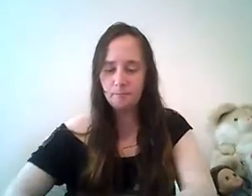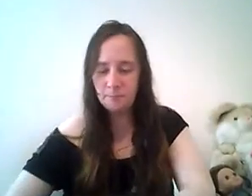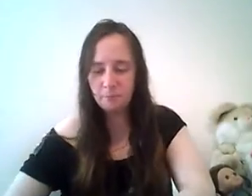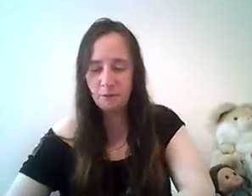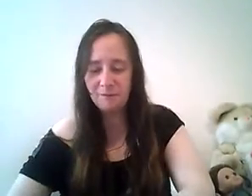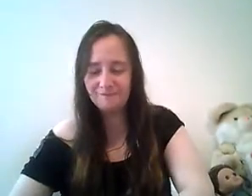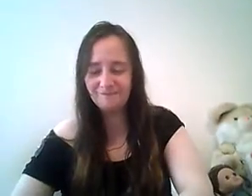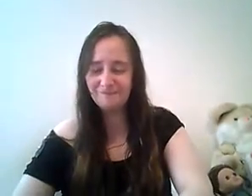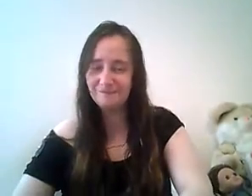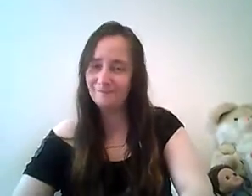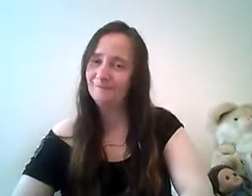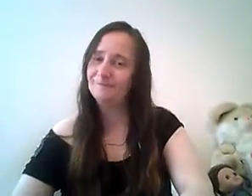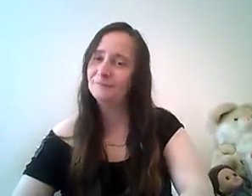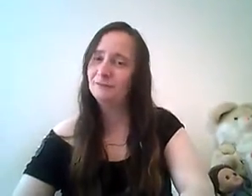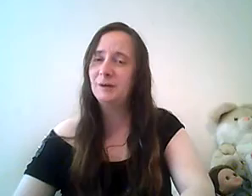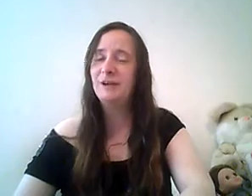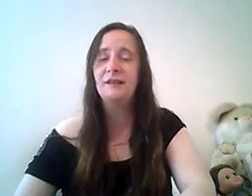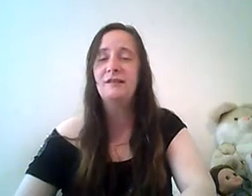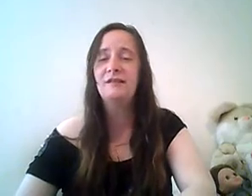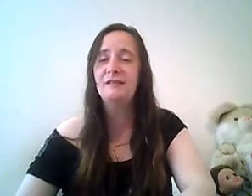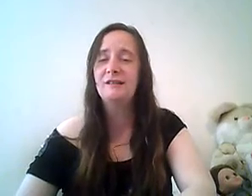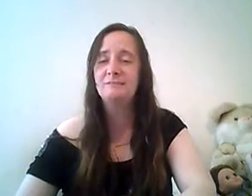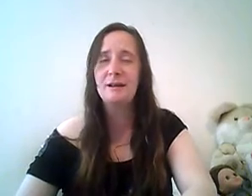but what i didn't expect